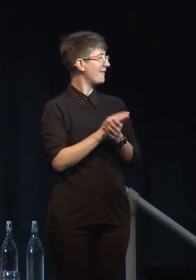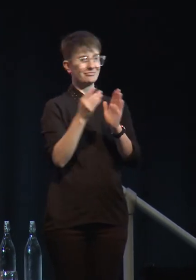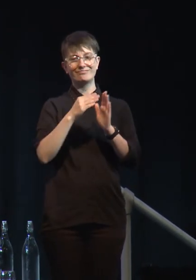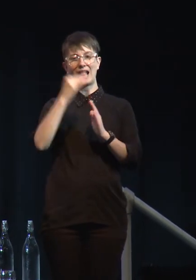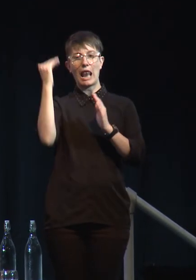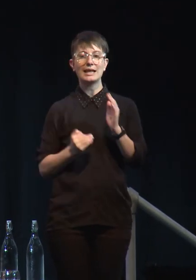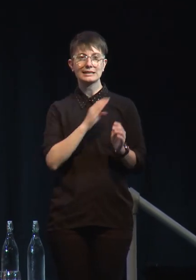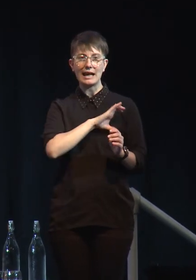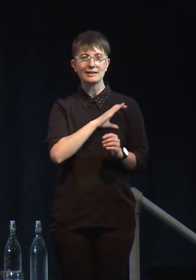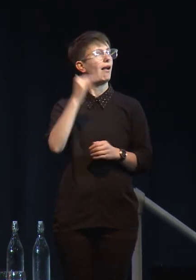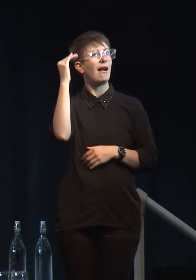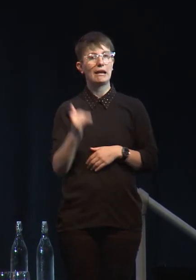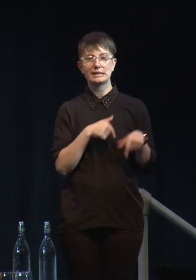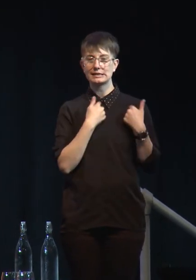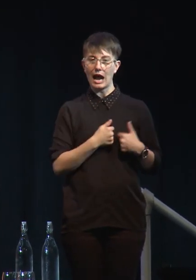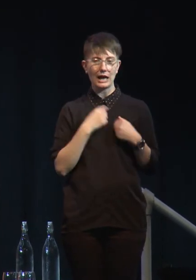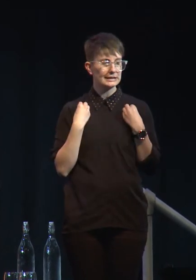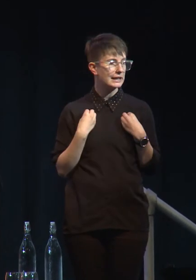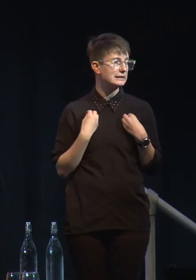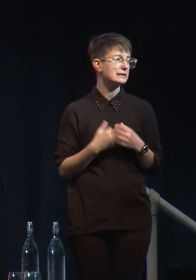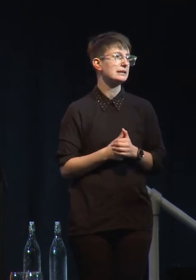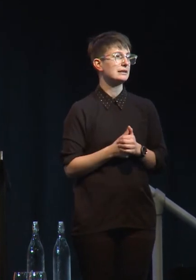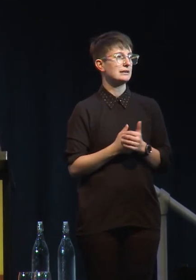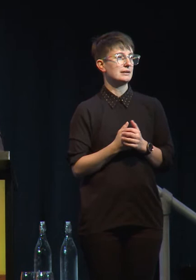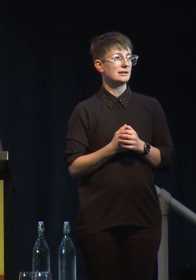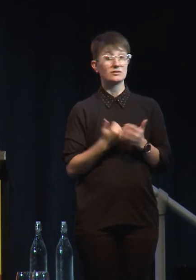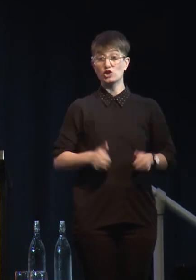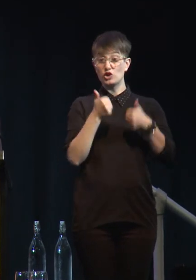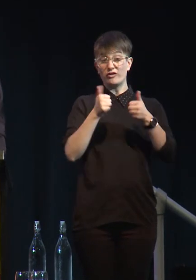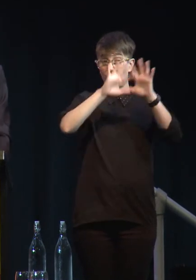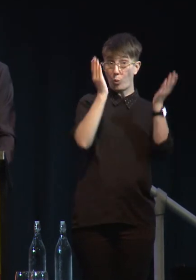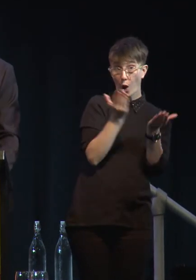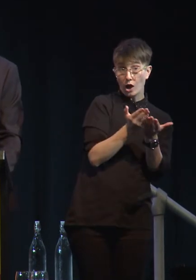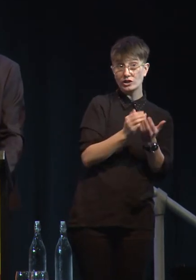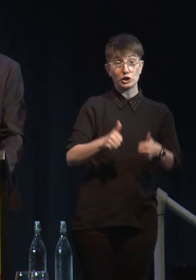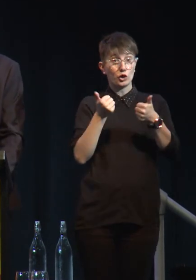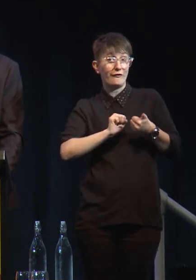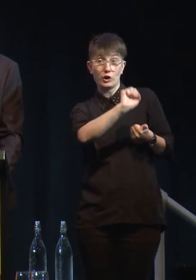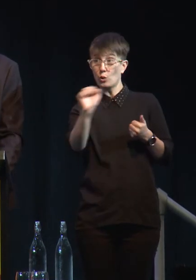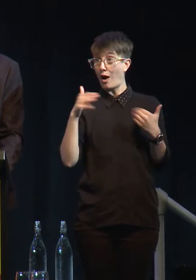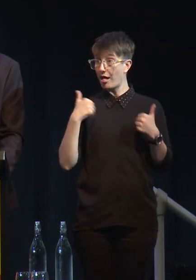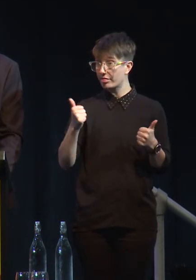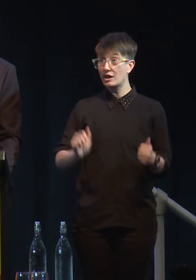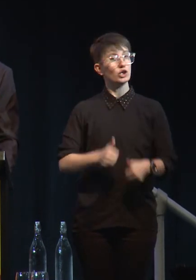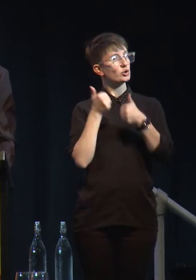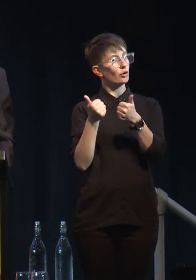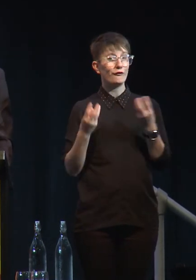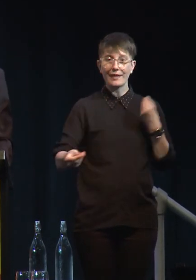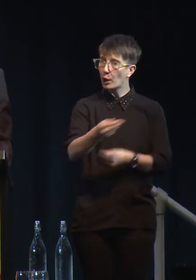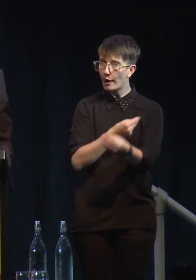is, it's good for the planet, it's good for your health, it's good for the economy, it's a win-win-win,